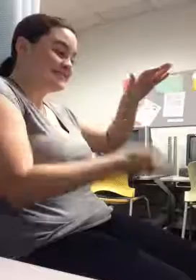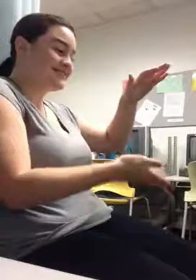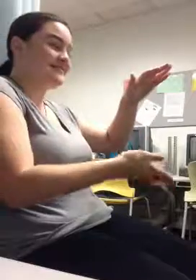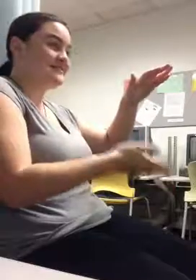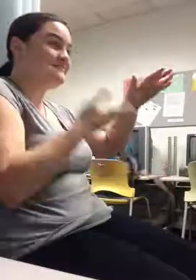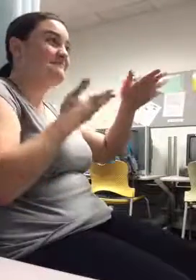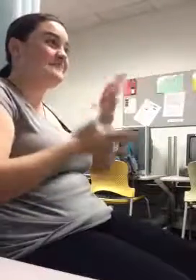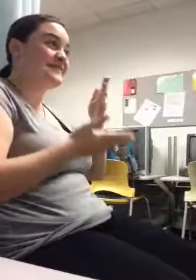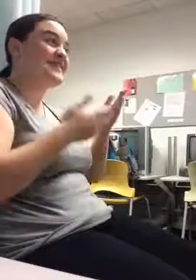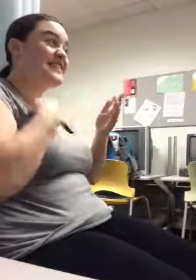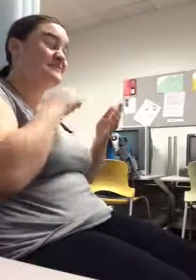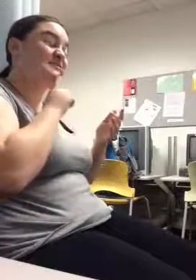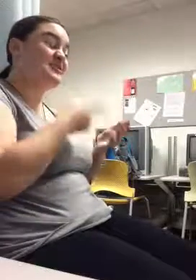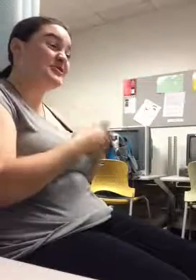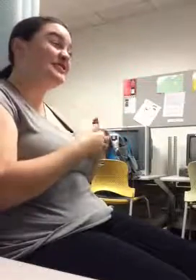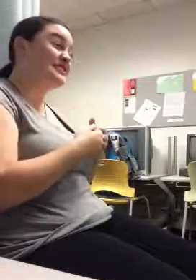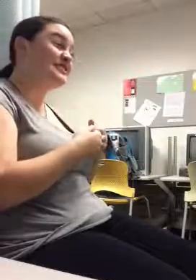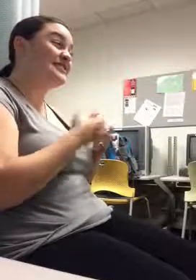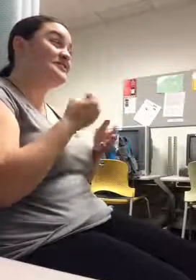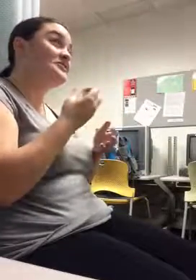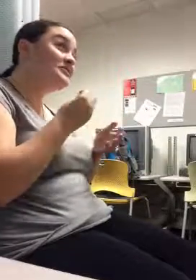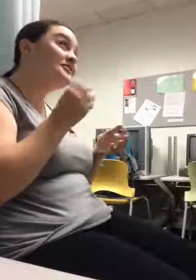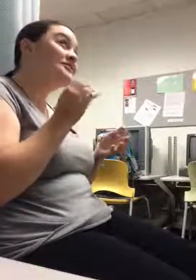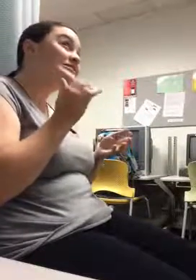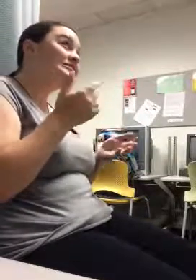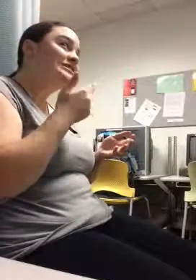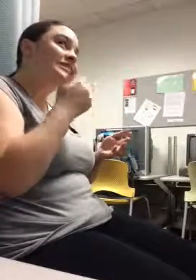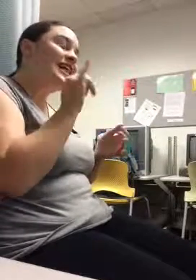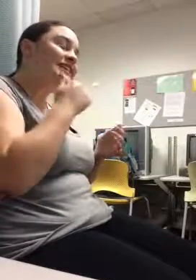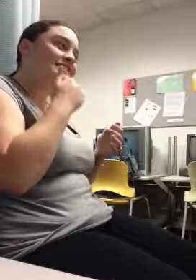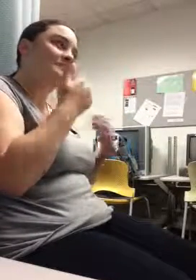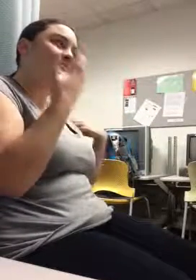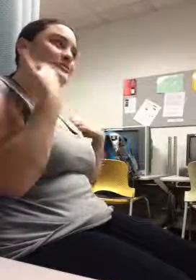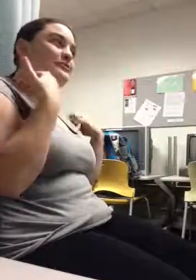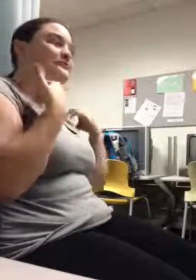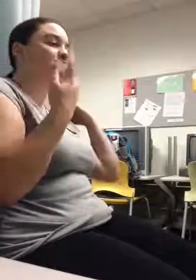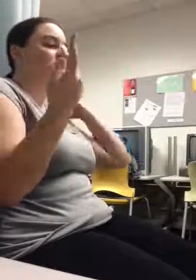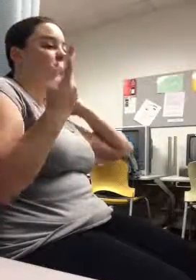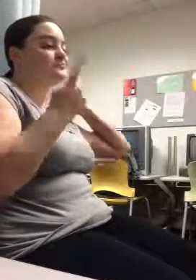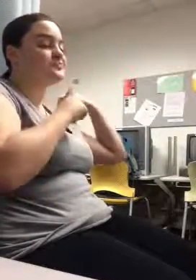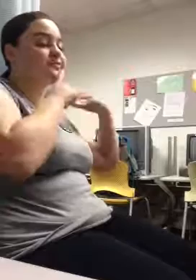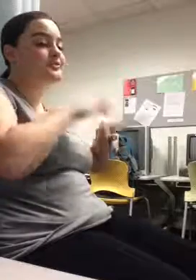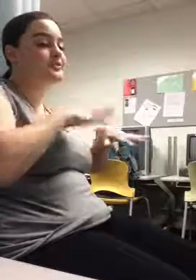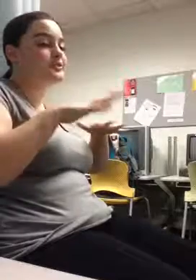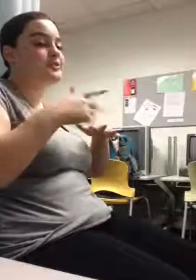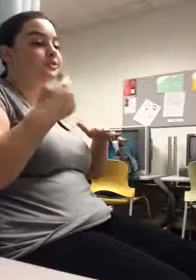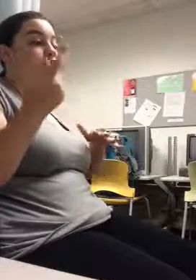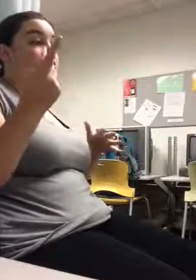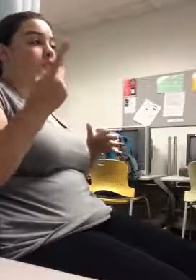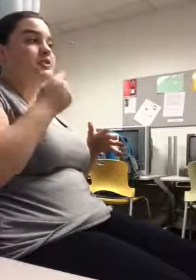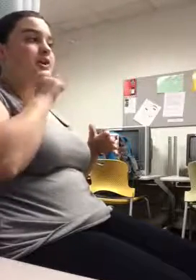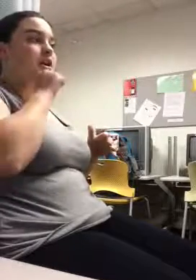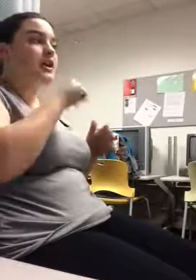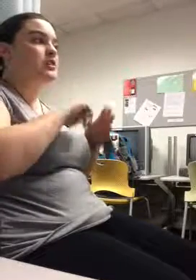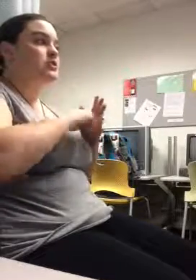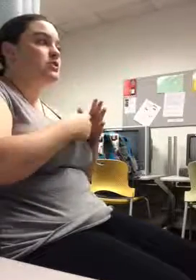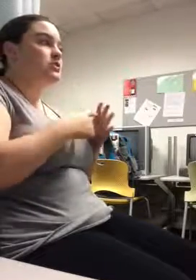So, like I said, fortunately, we're both pretty easygoing. We, neither one of us panicked. Heidi found a